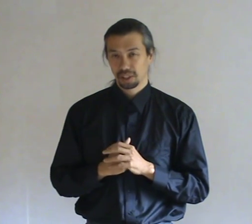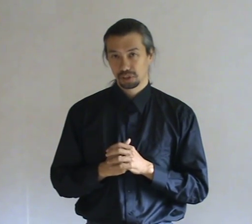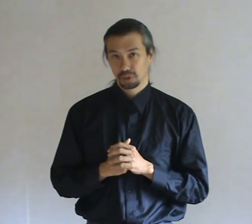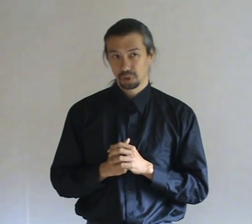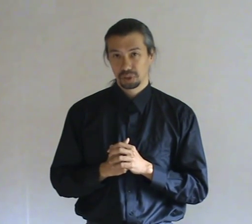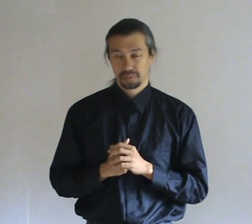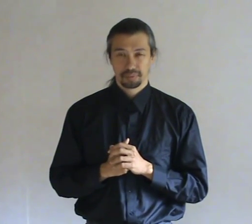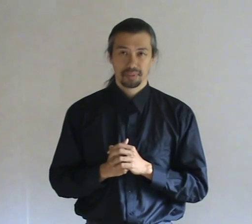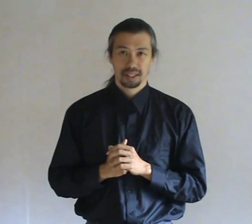edged sword.